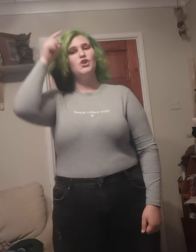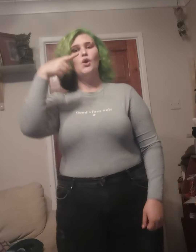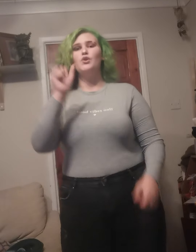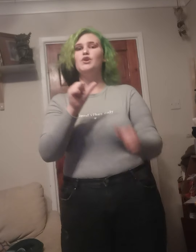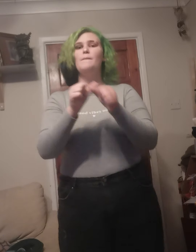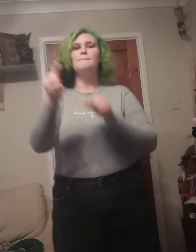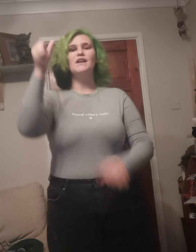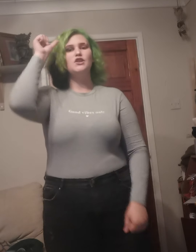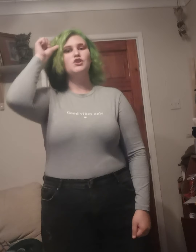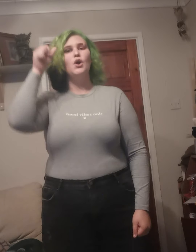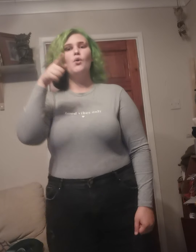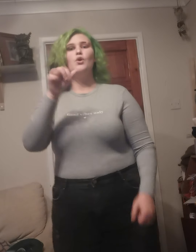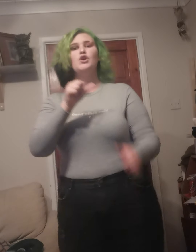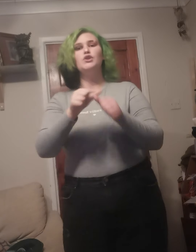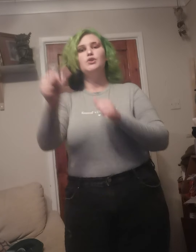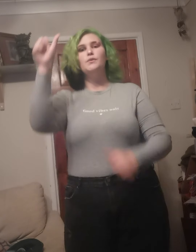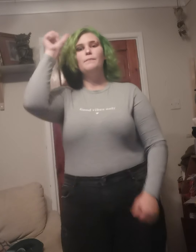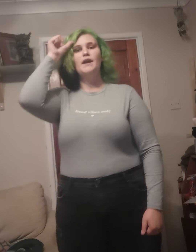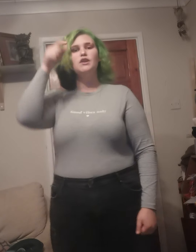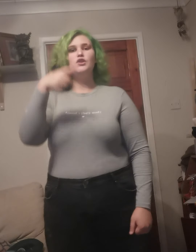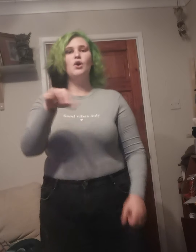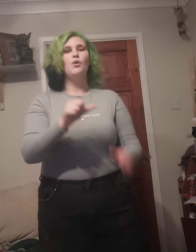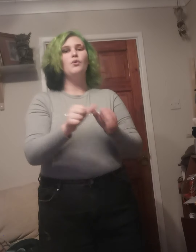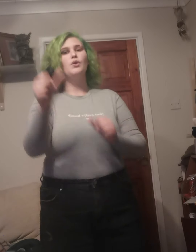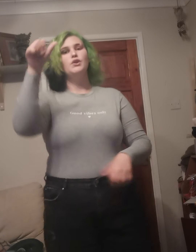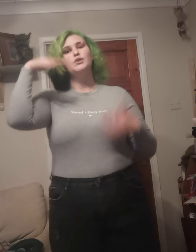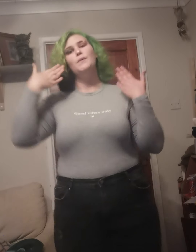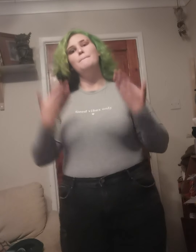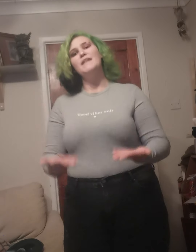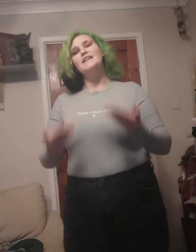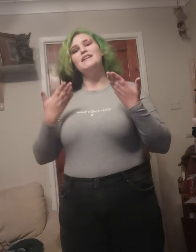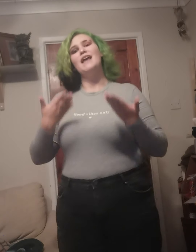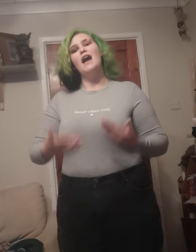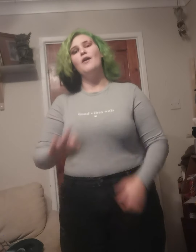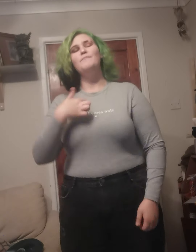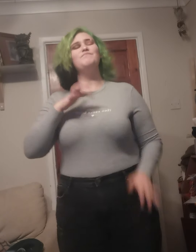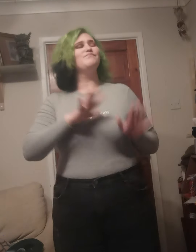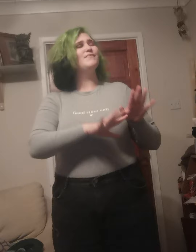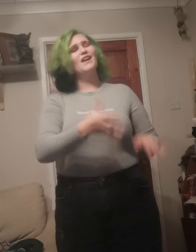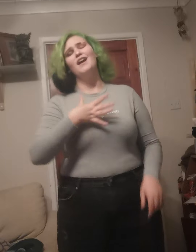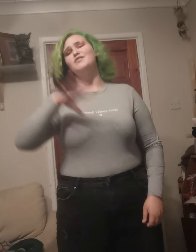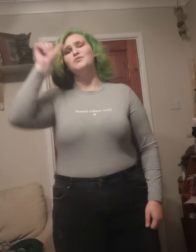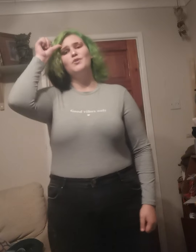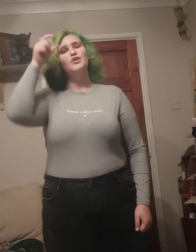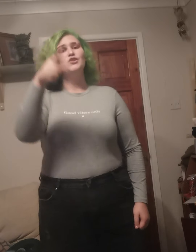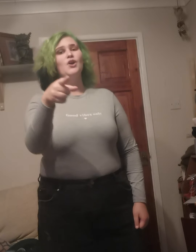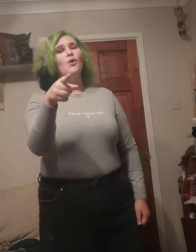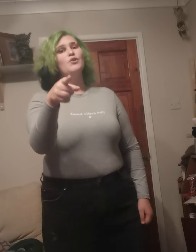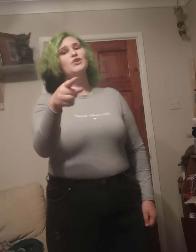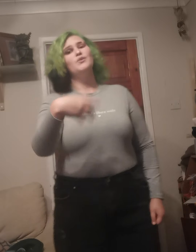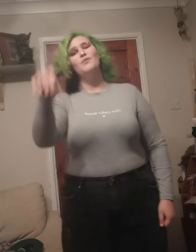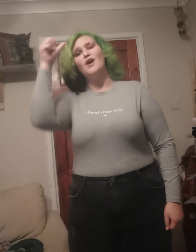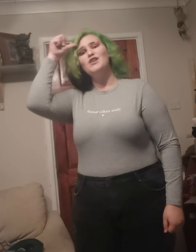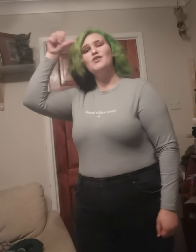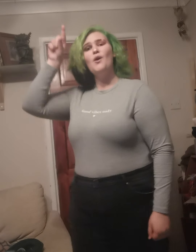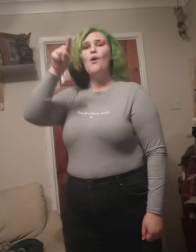know, you better know, you better know, you better now. I just wanna know, you know,